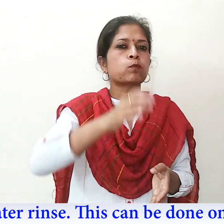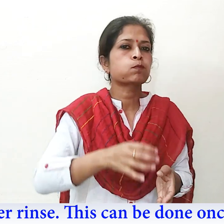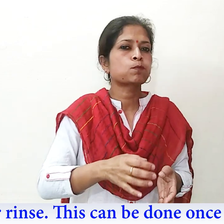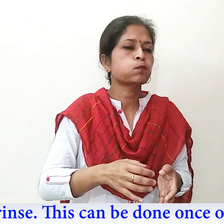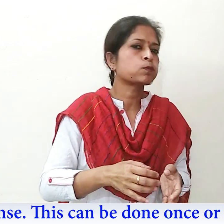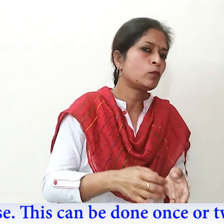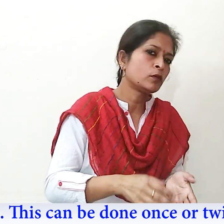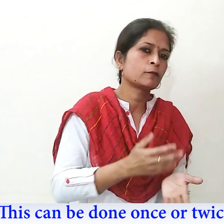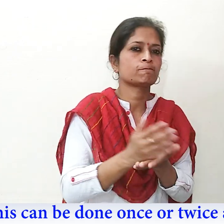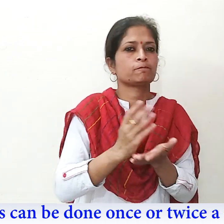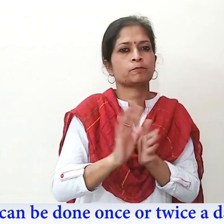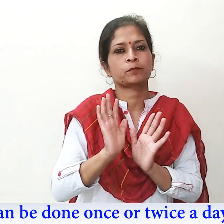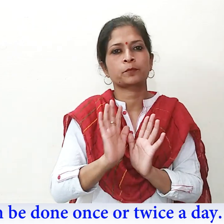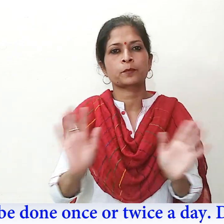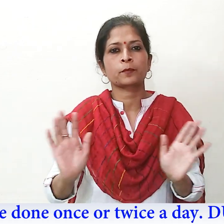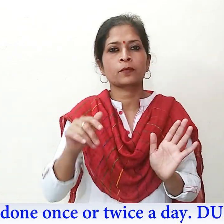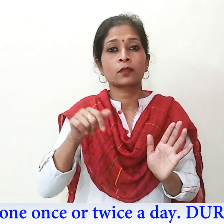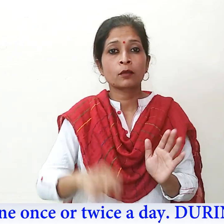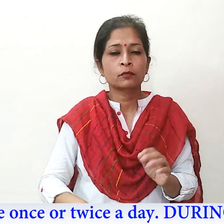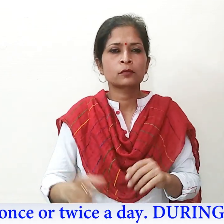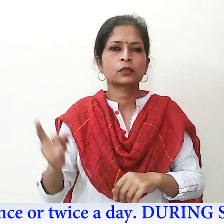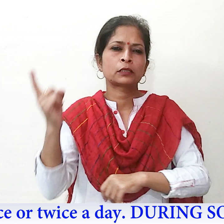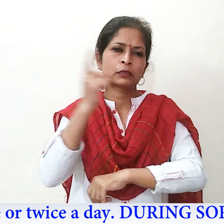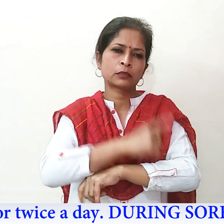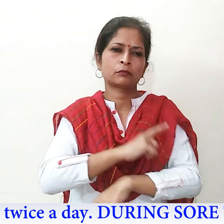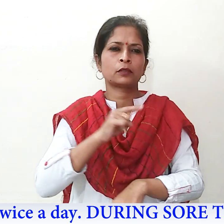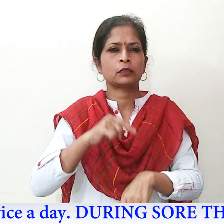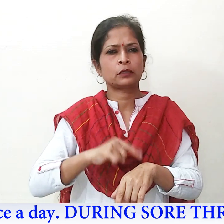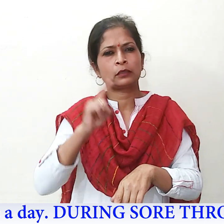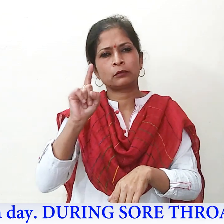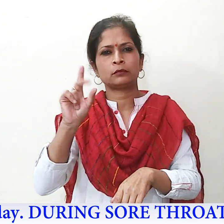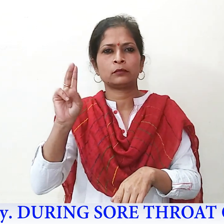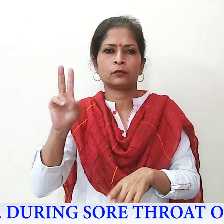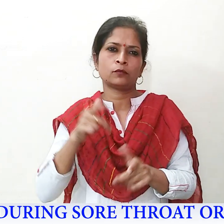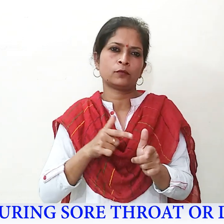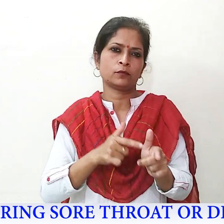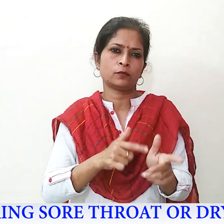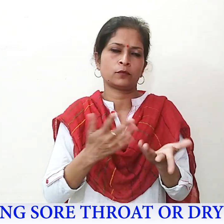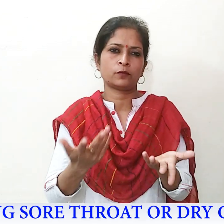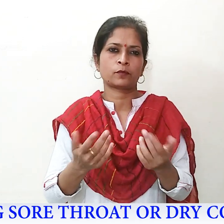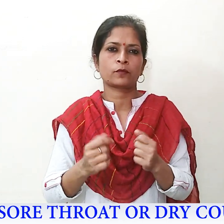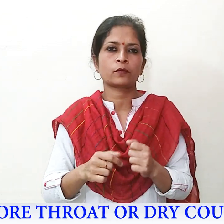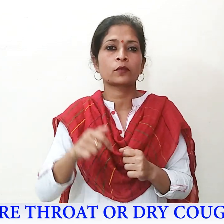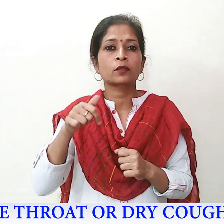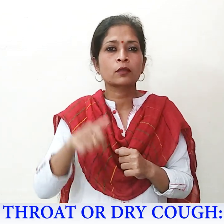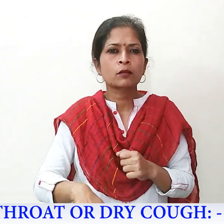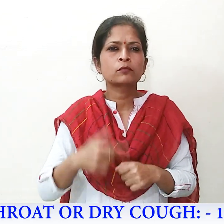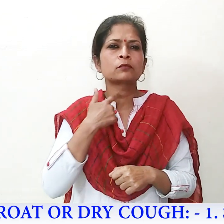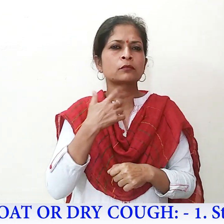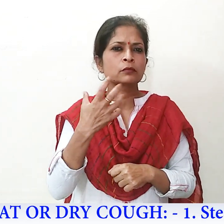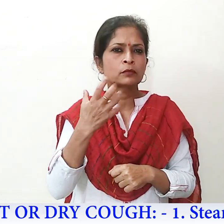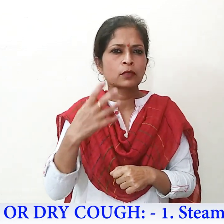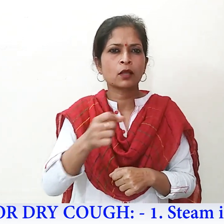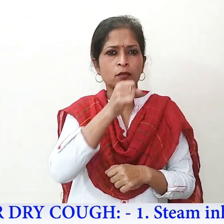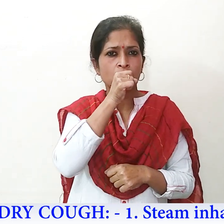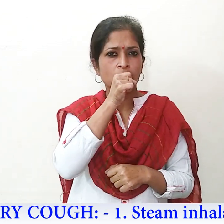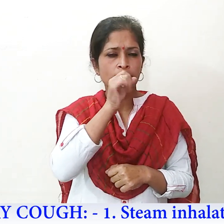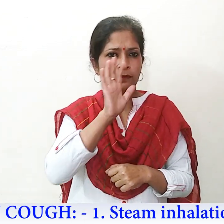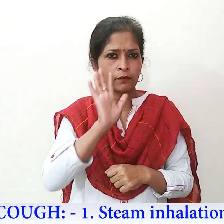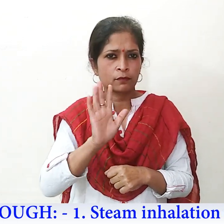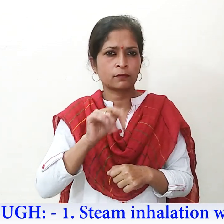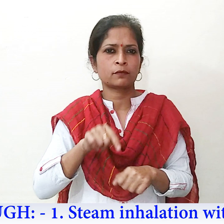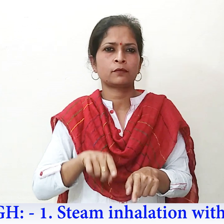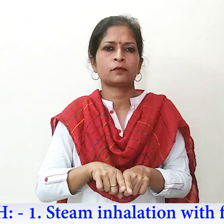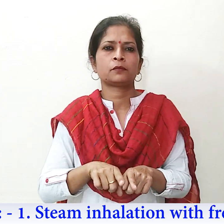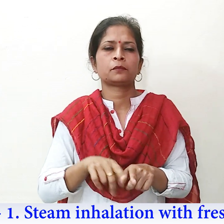water rinse. This can be done once or twice a day during sore throat or dry